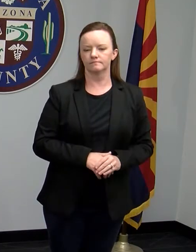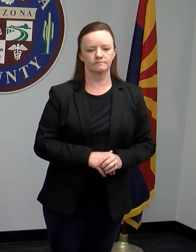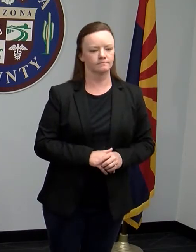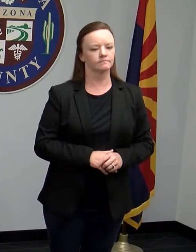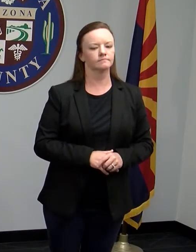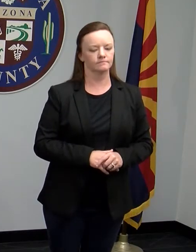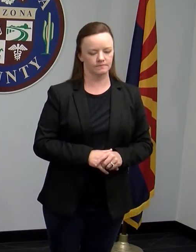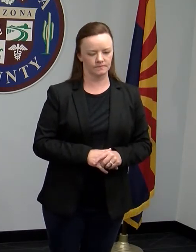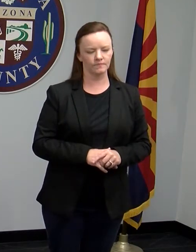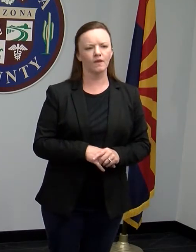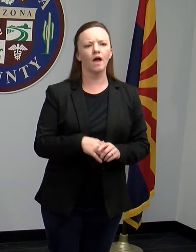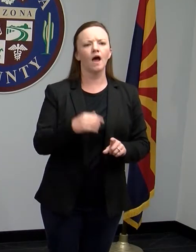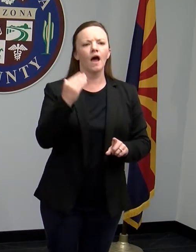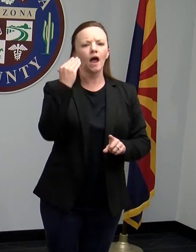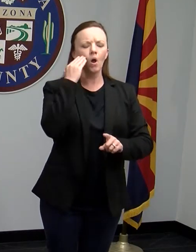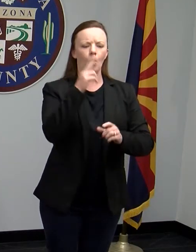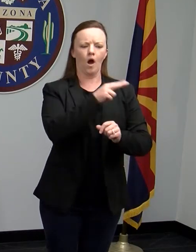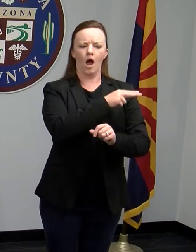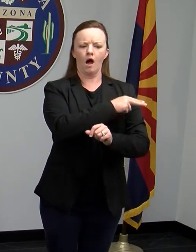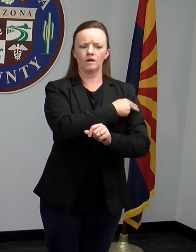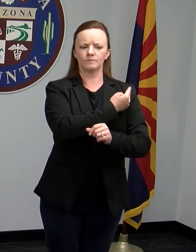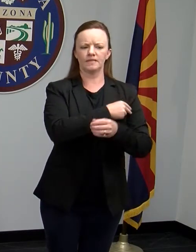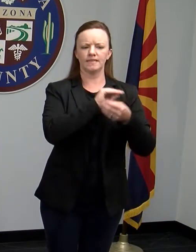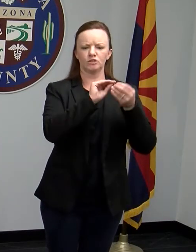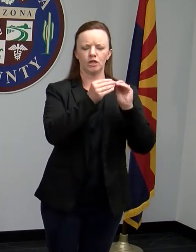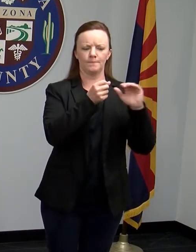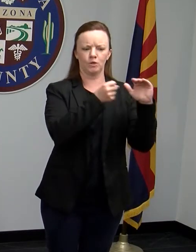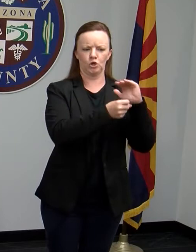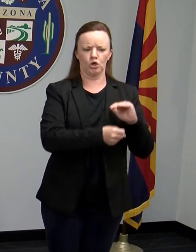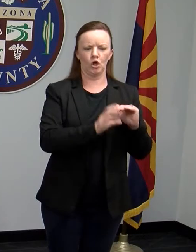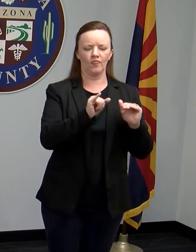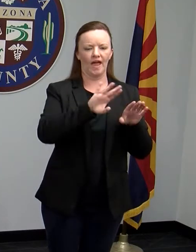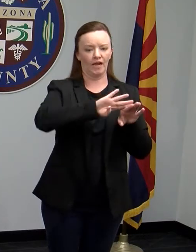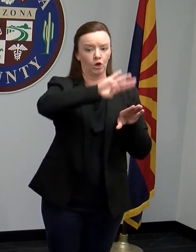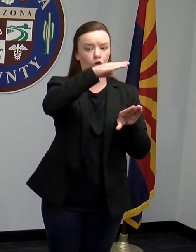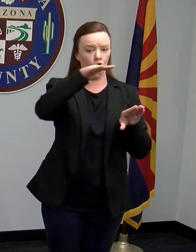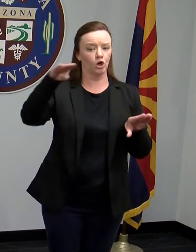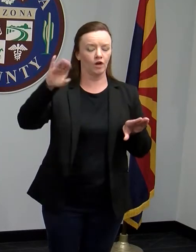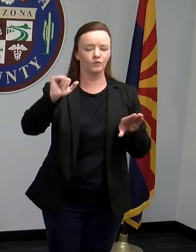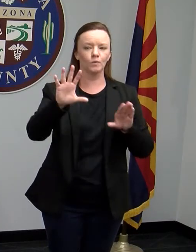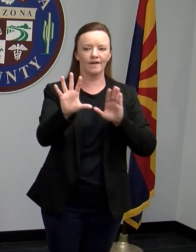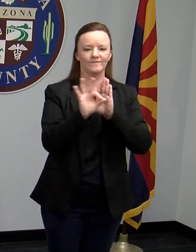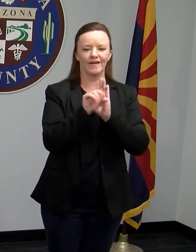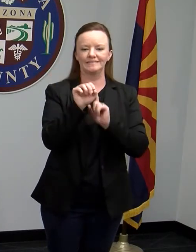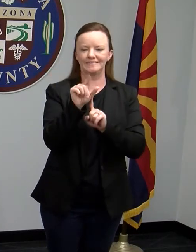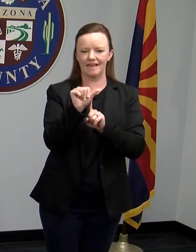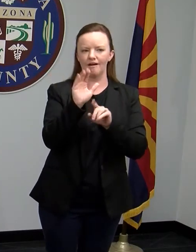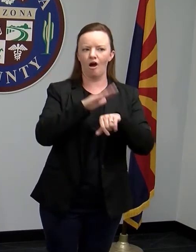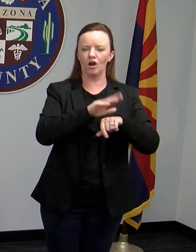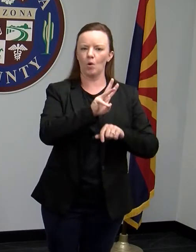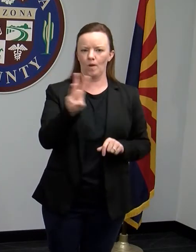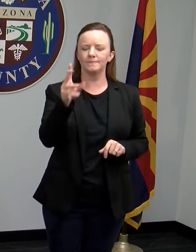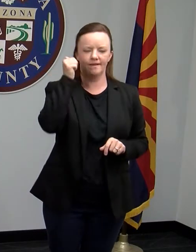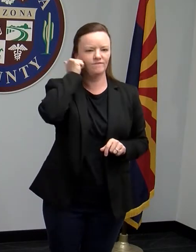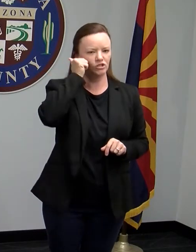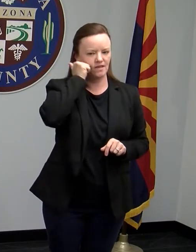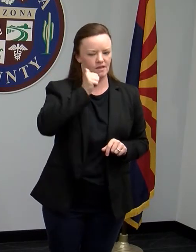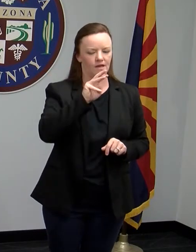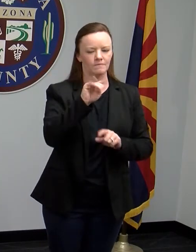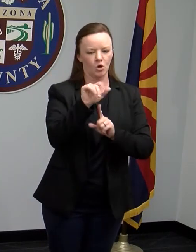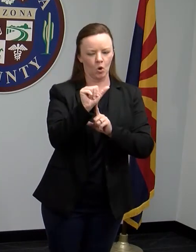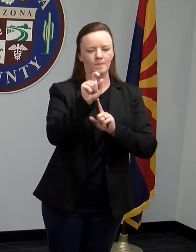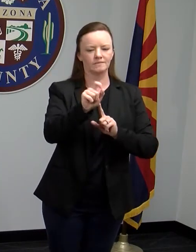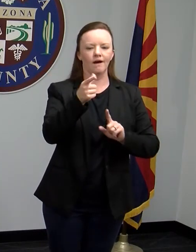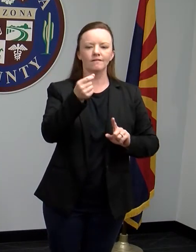So, okay, I know hospitalizations, that curve is on our data that goes out on our website every single day at maricopa